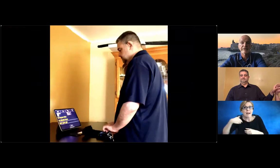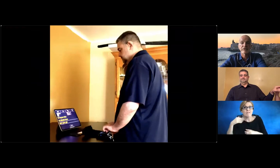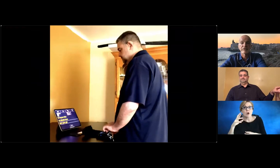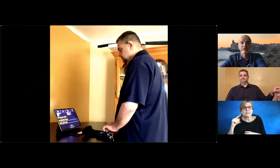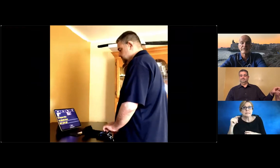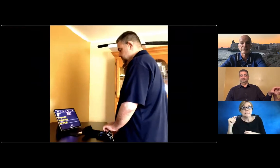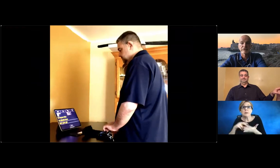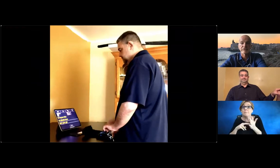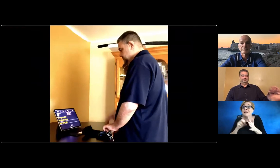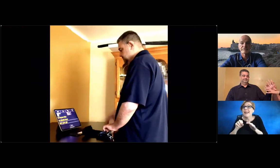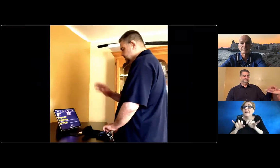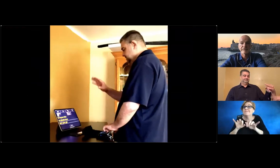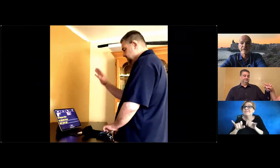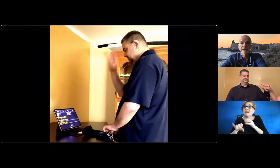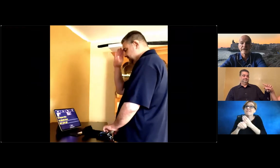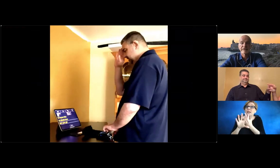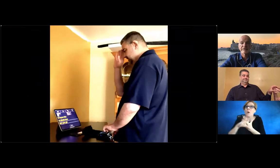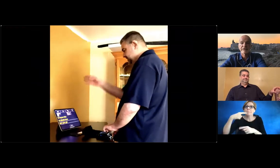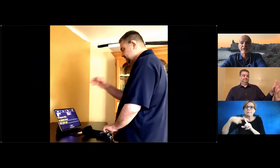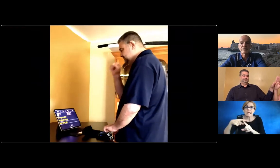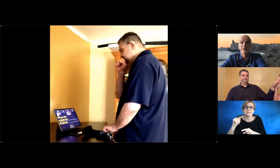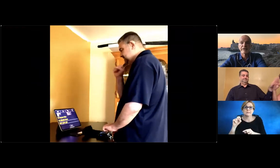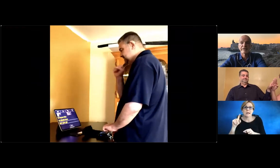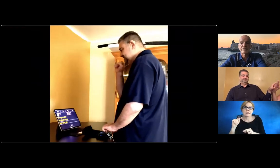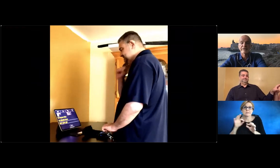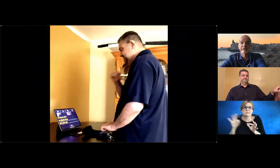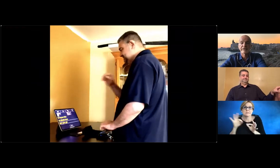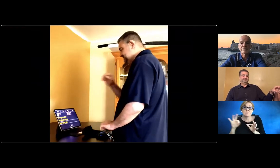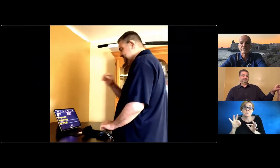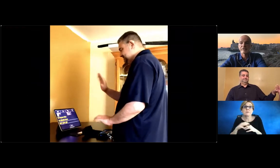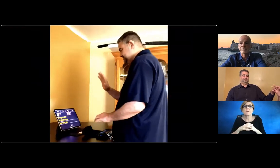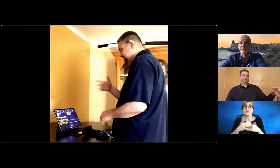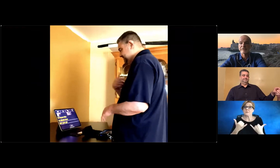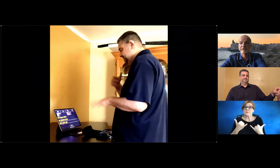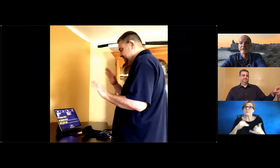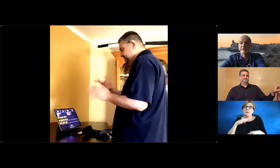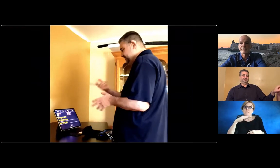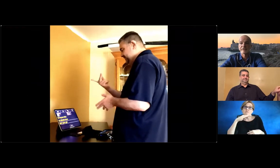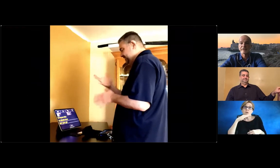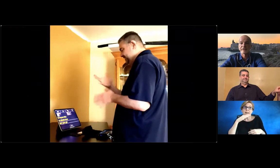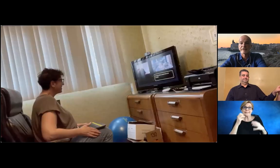a text call, video call. So, in this case, Brian is signing to Stacey.